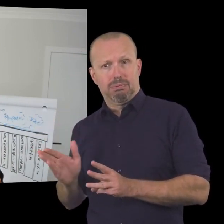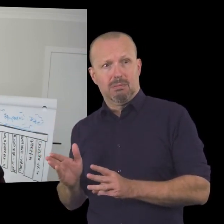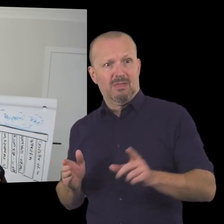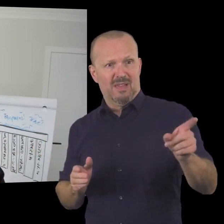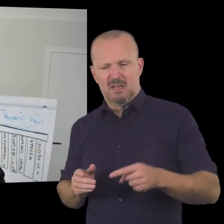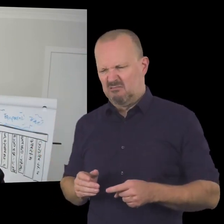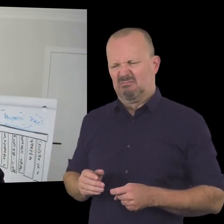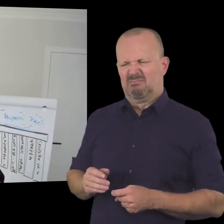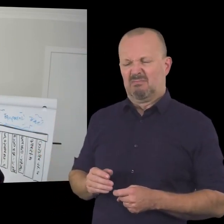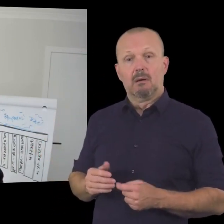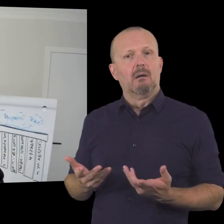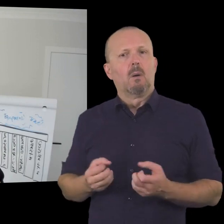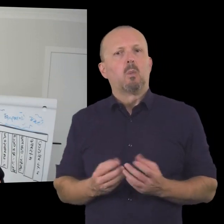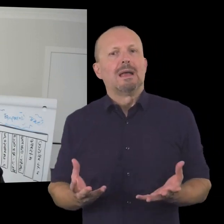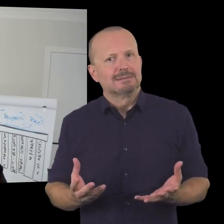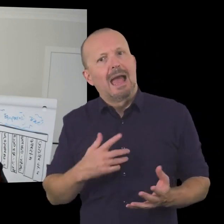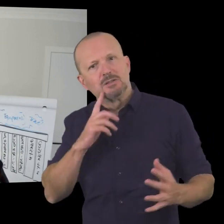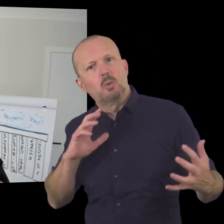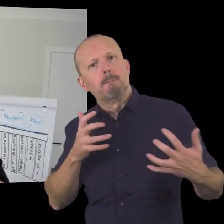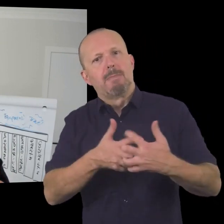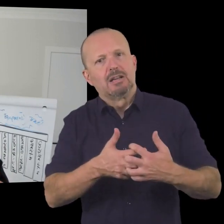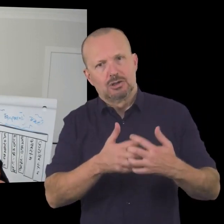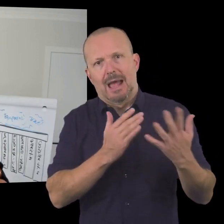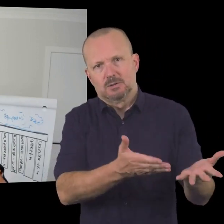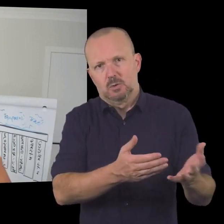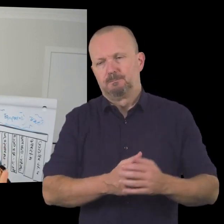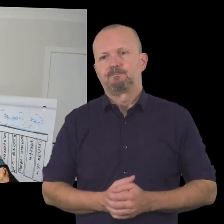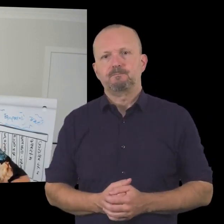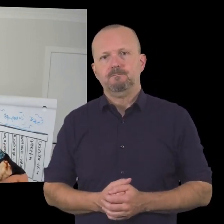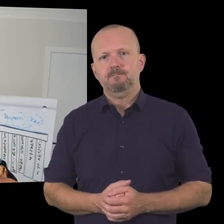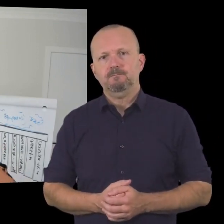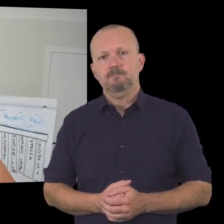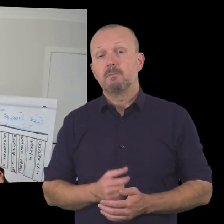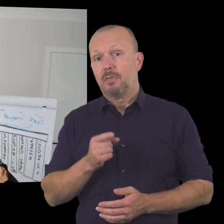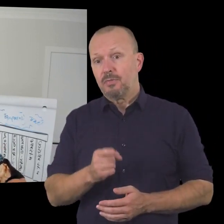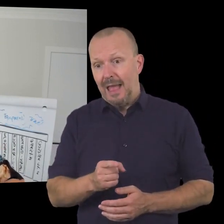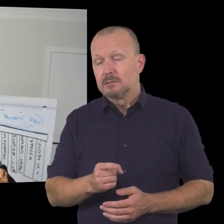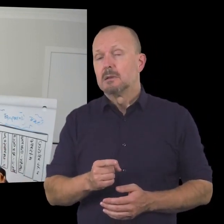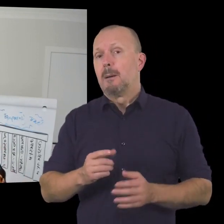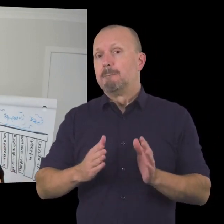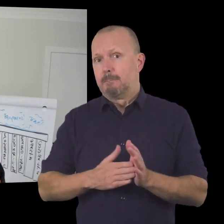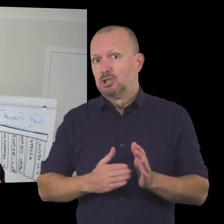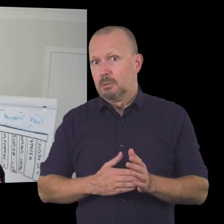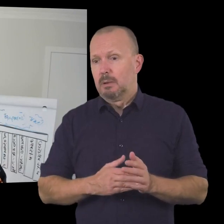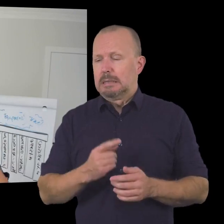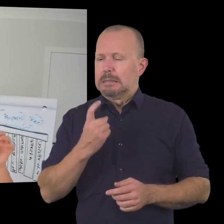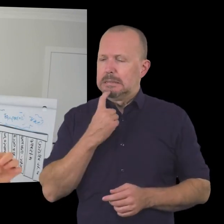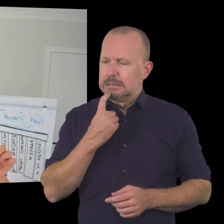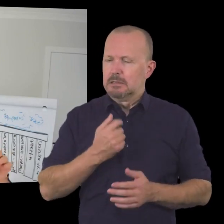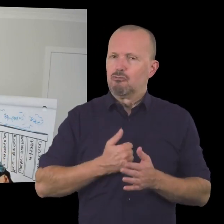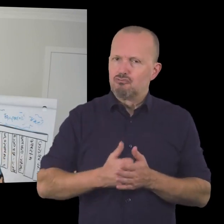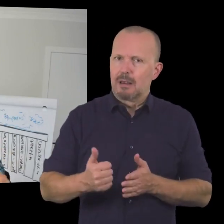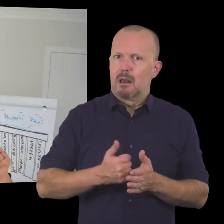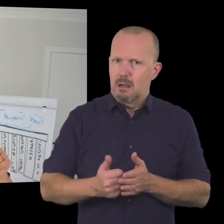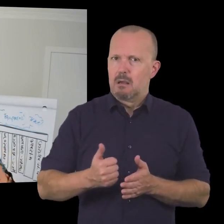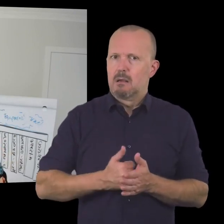for my target who i'm looking to get to sign up and in terms of that ongoingness it's one of the income streams that's the easiest to tap into